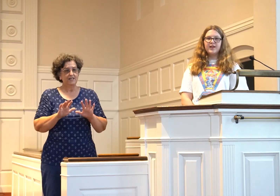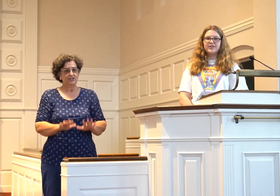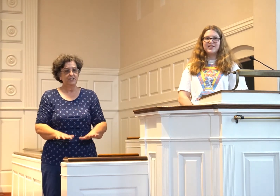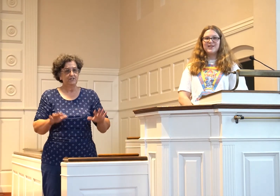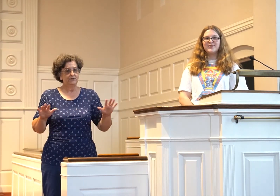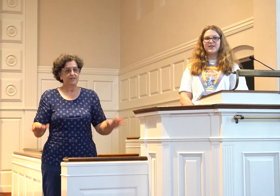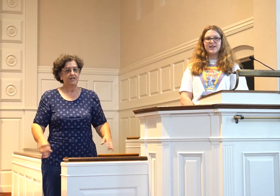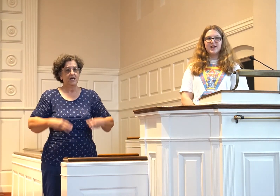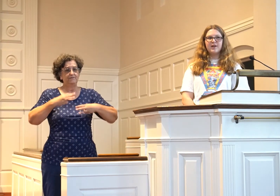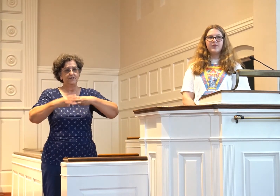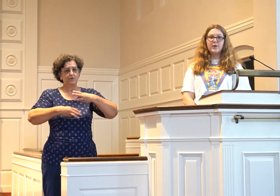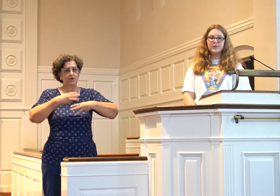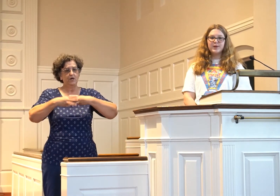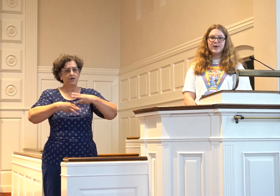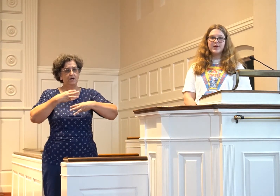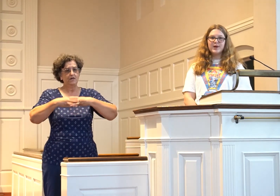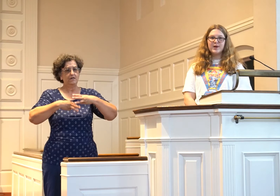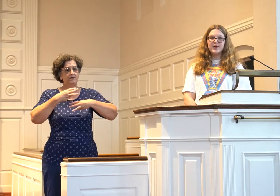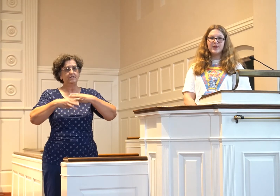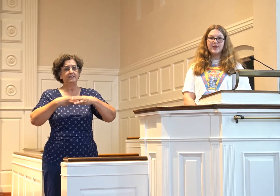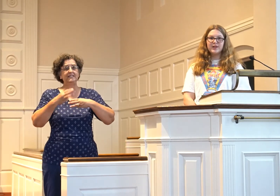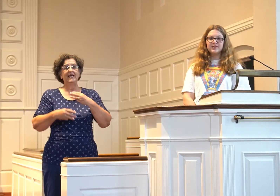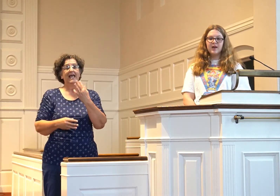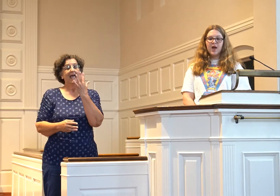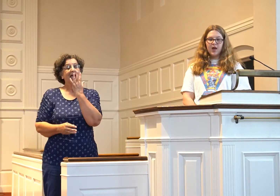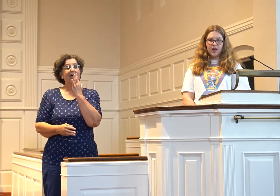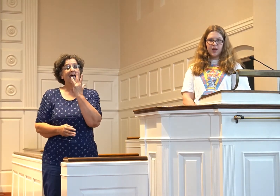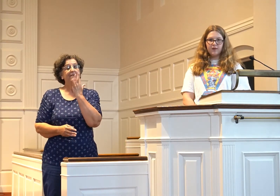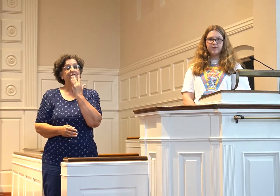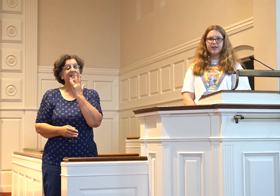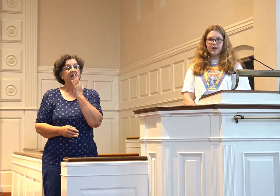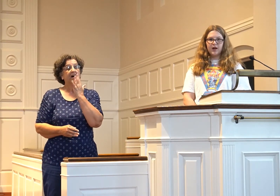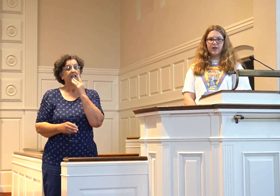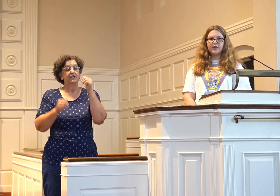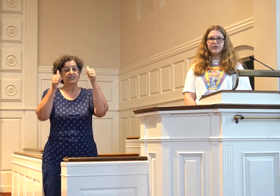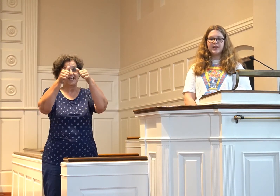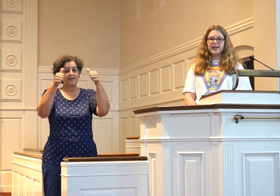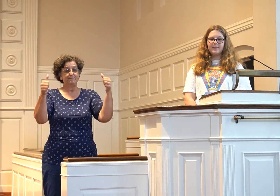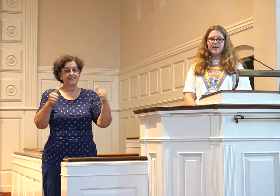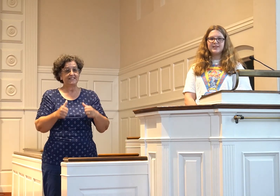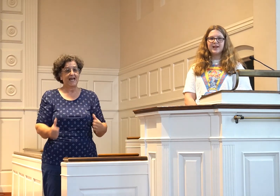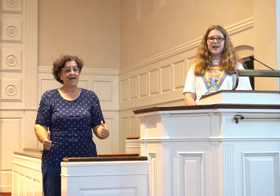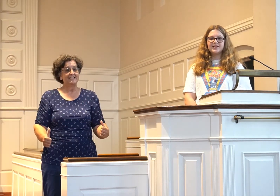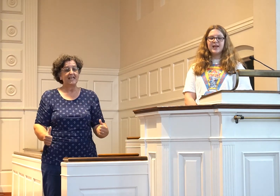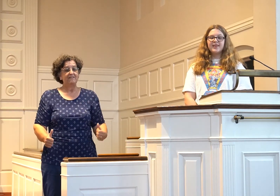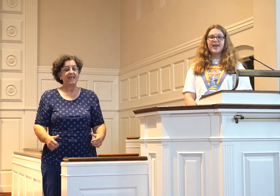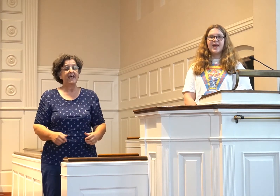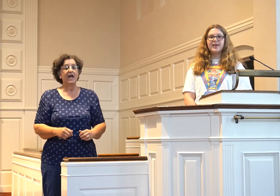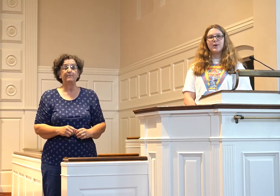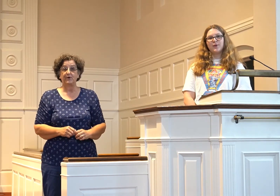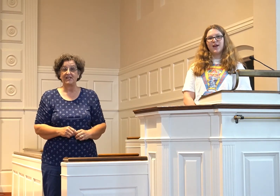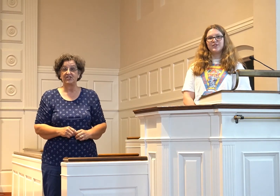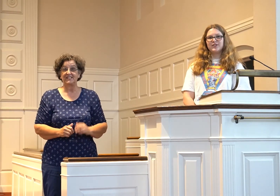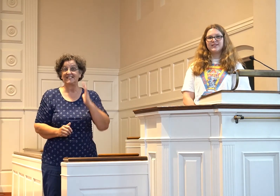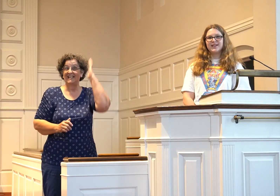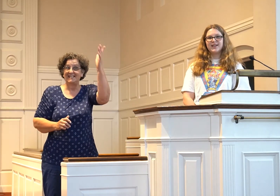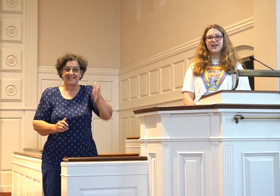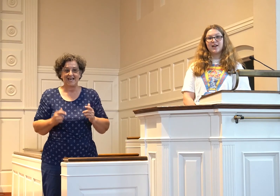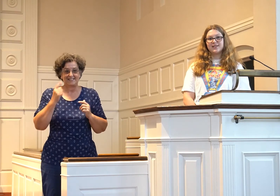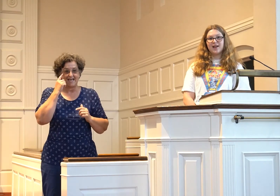world. Every color, same, and size. They are precious in God's